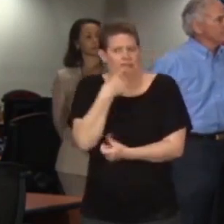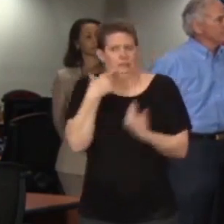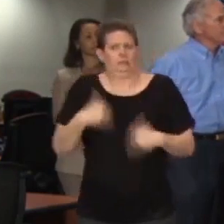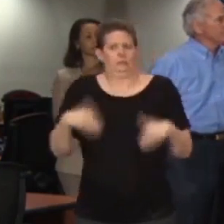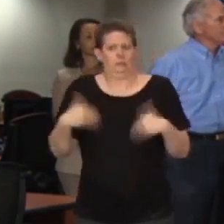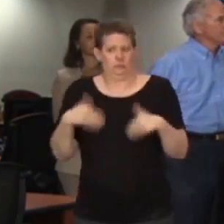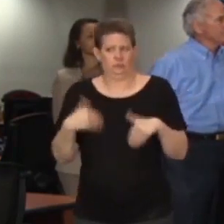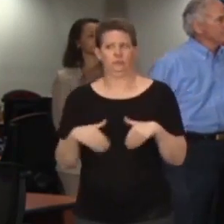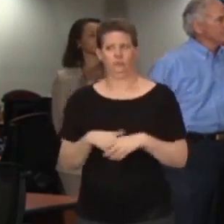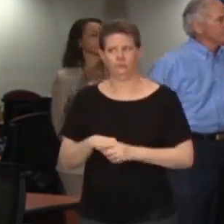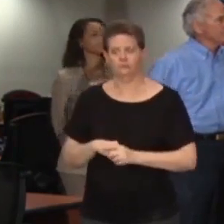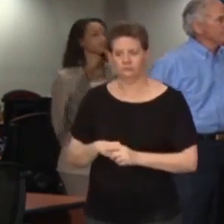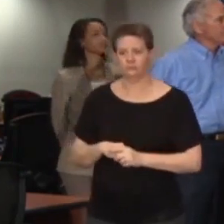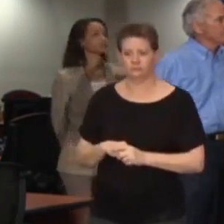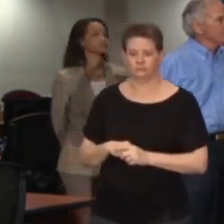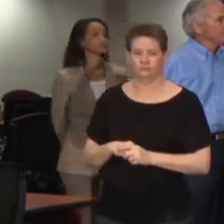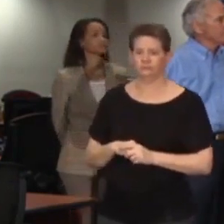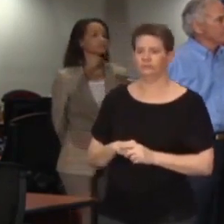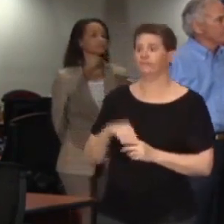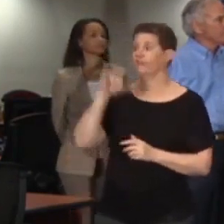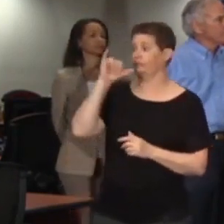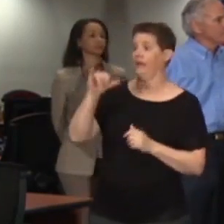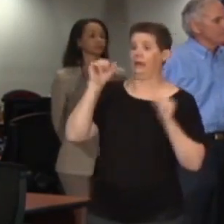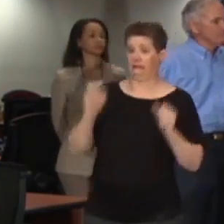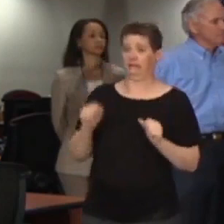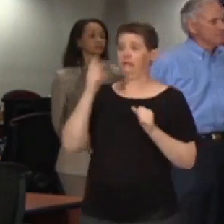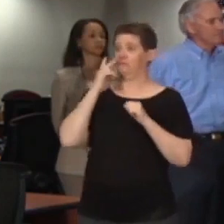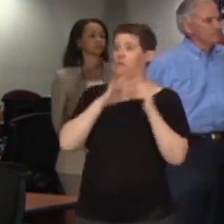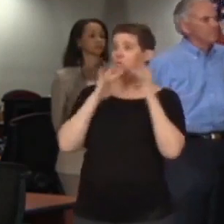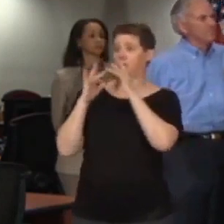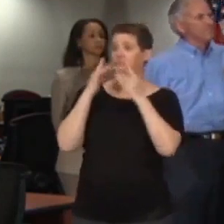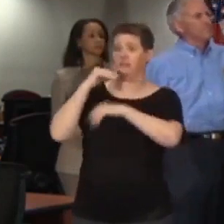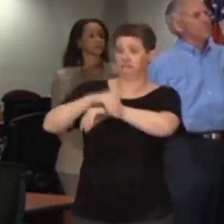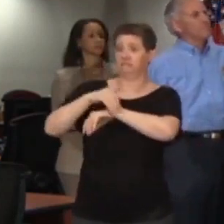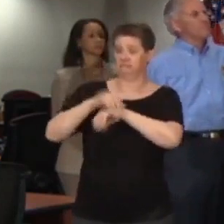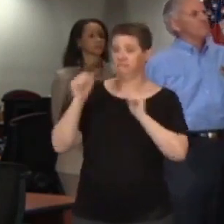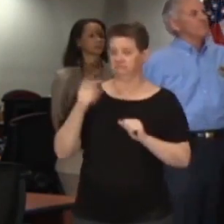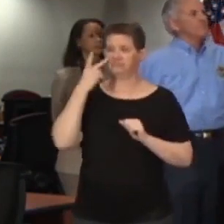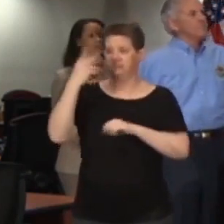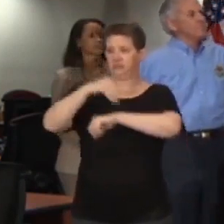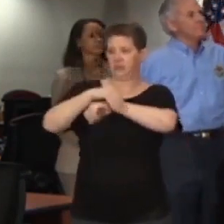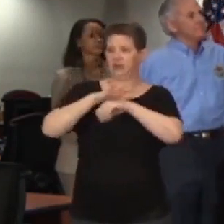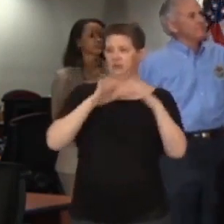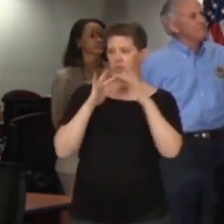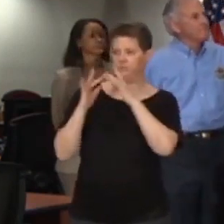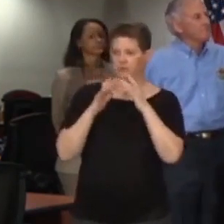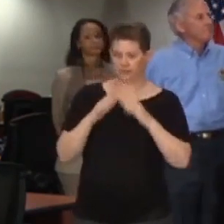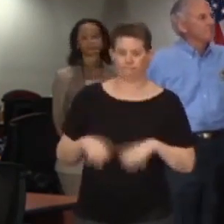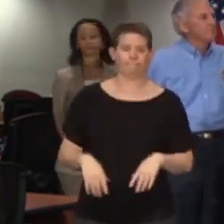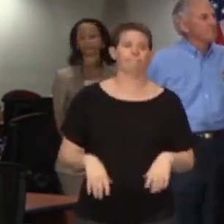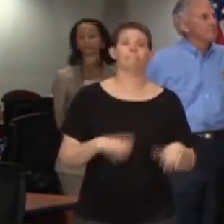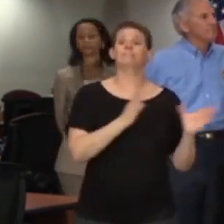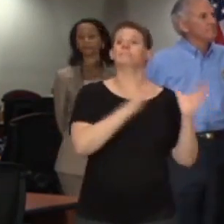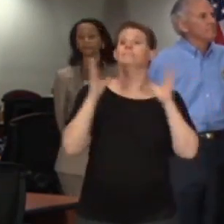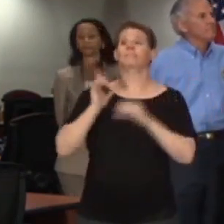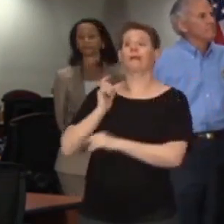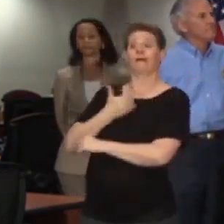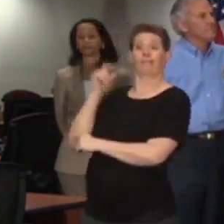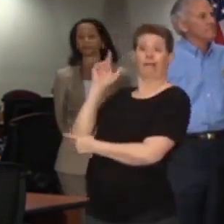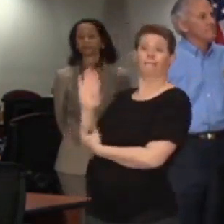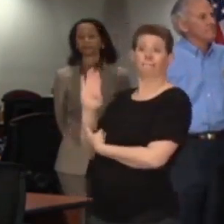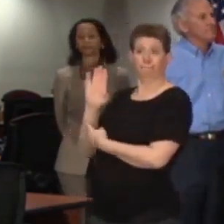throughout the day. So that will be available on our website this evening. I also wanted to talk about our efforts in our laboratory.